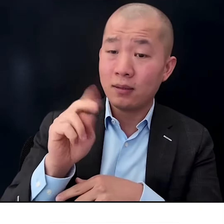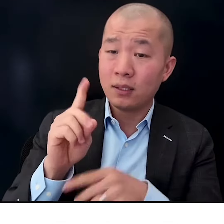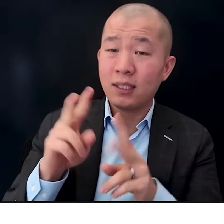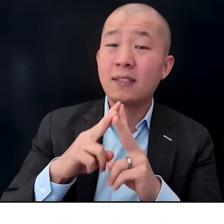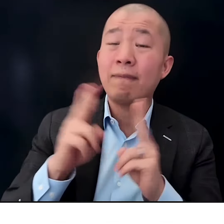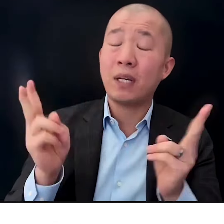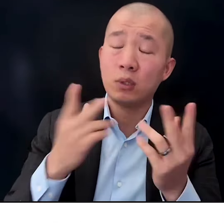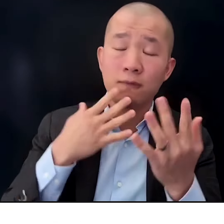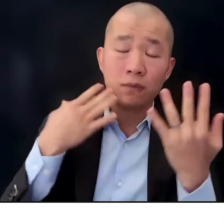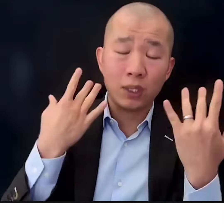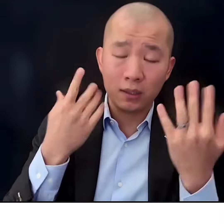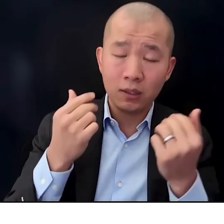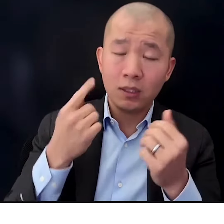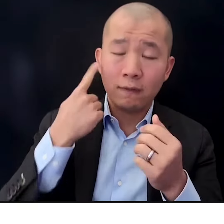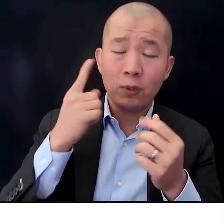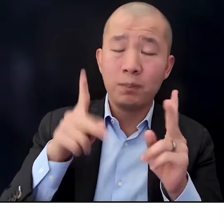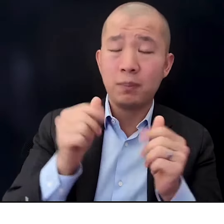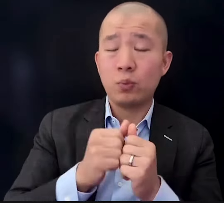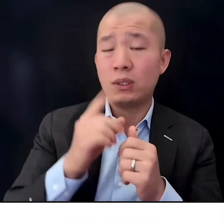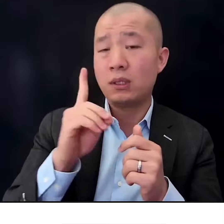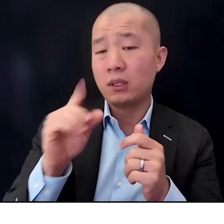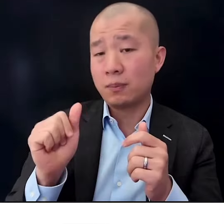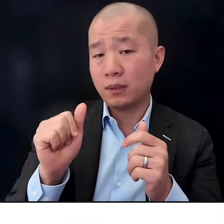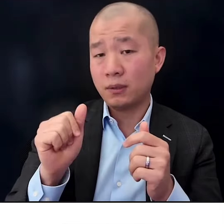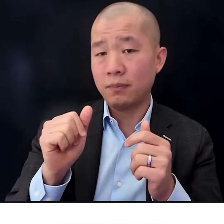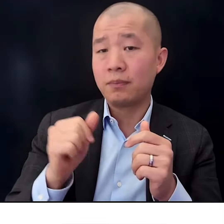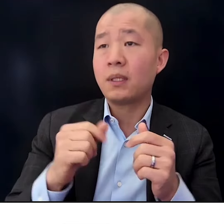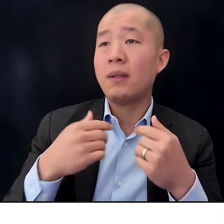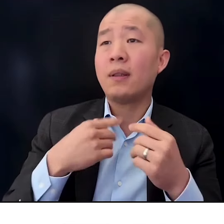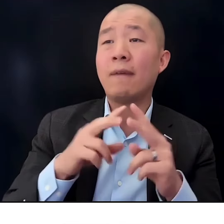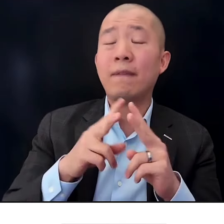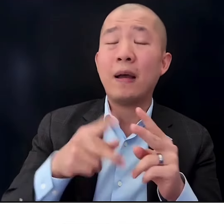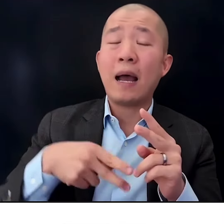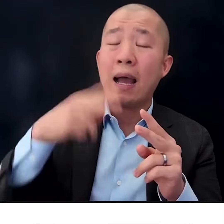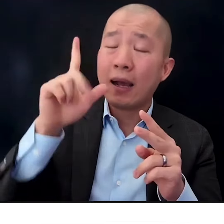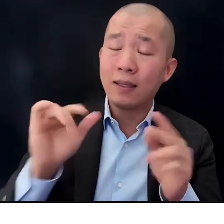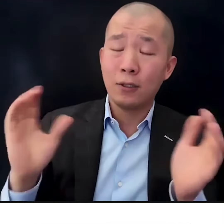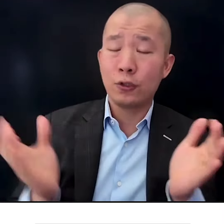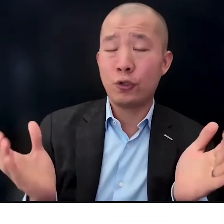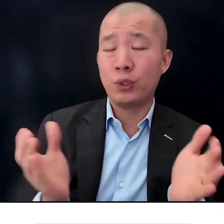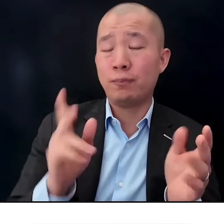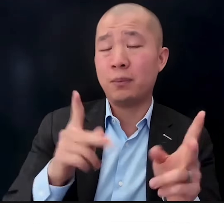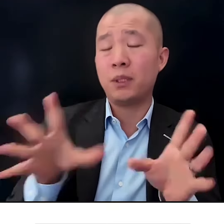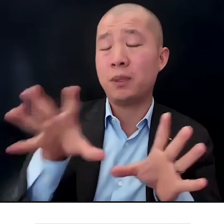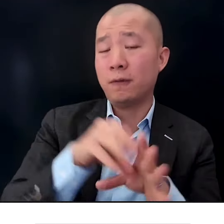example, New Zealand is very friendly with folks with disabilities. So I highly encourage people to get